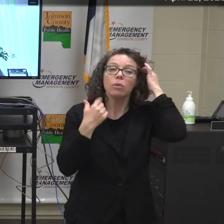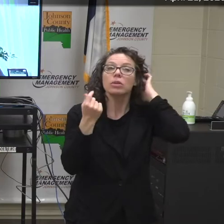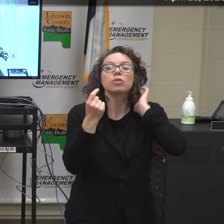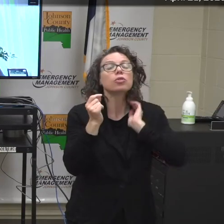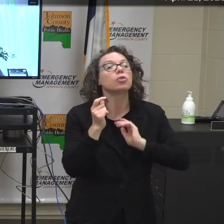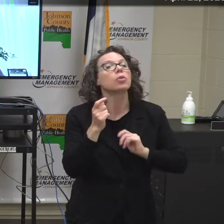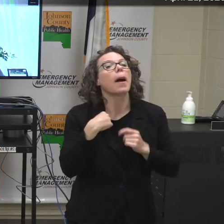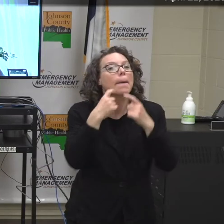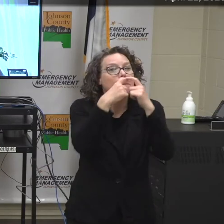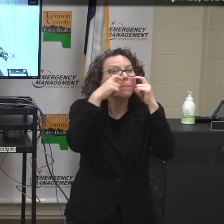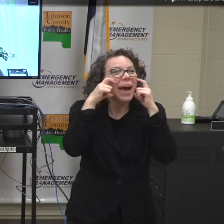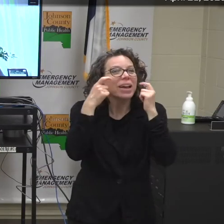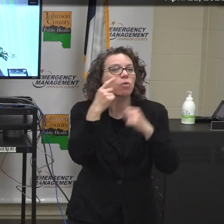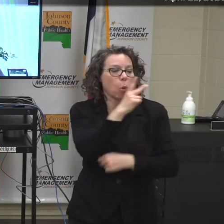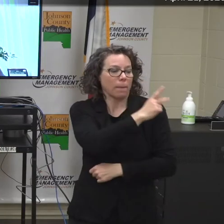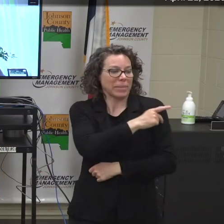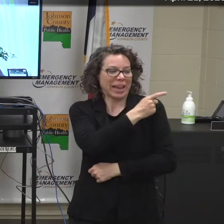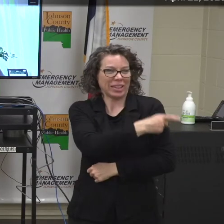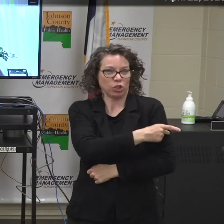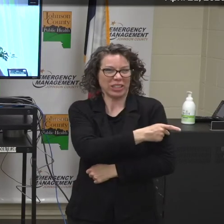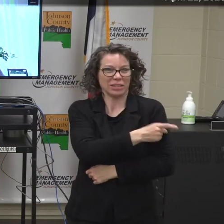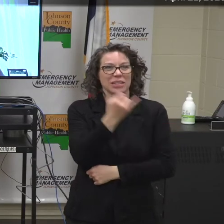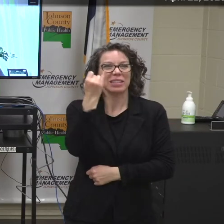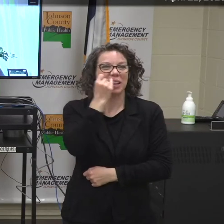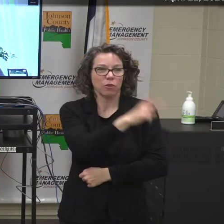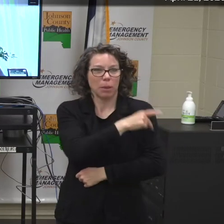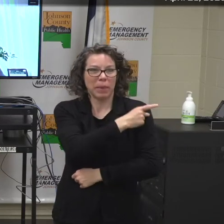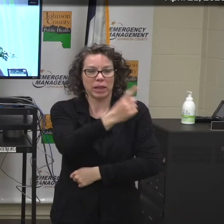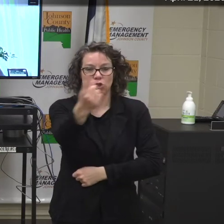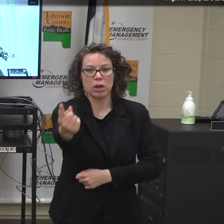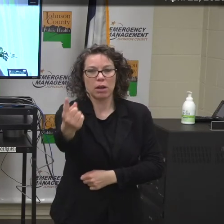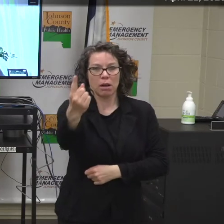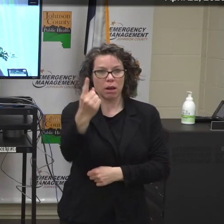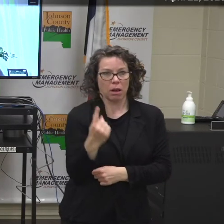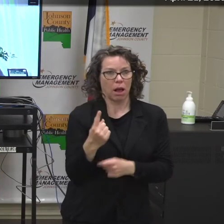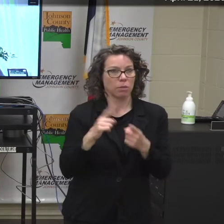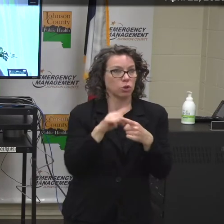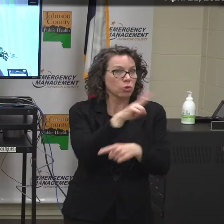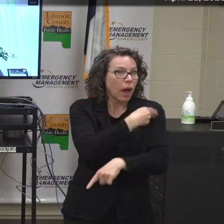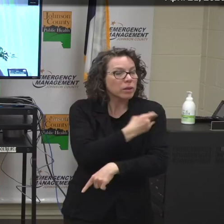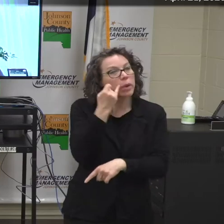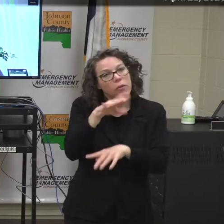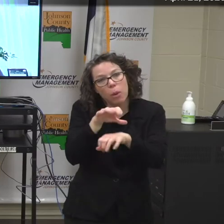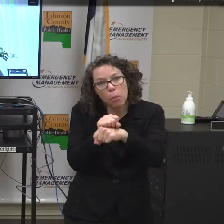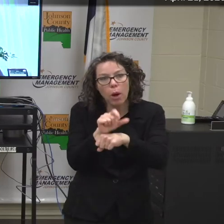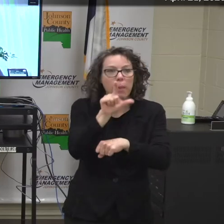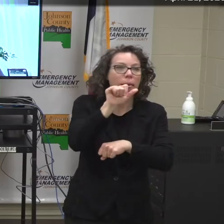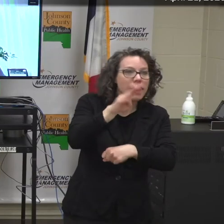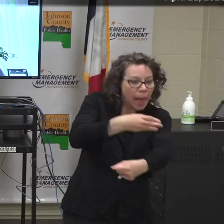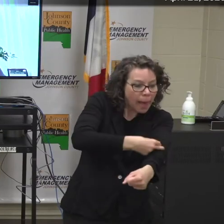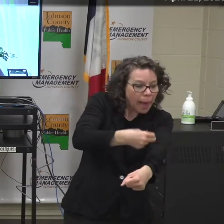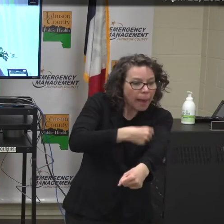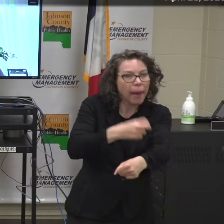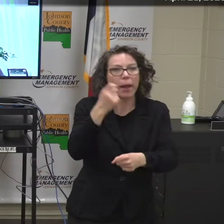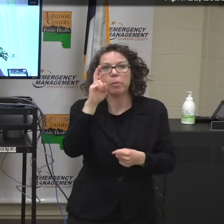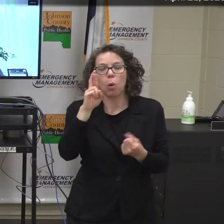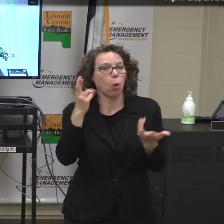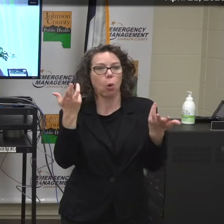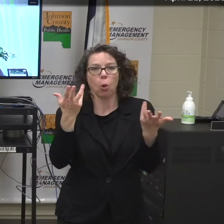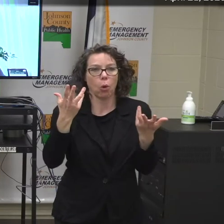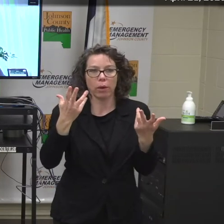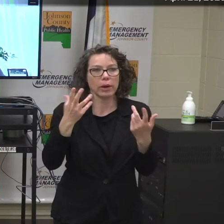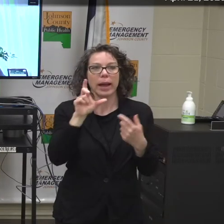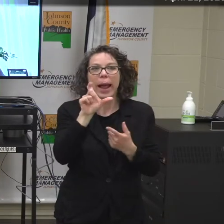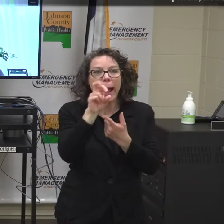to patients who present for care in the hospital. They may be coming for an appointment in the lab or radiology. They're coming to maternal